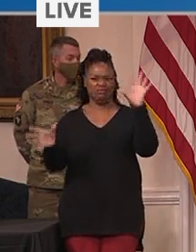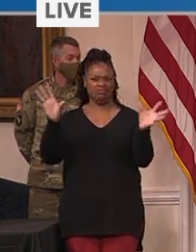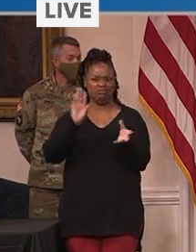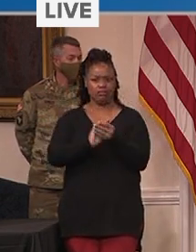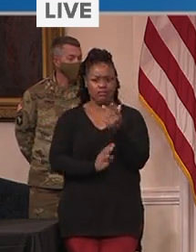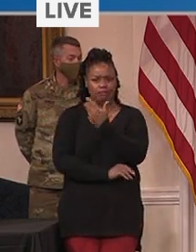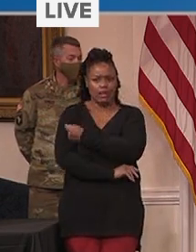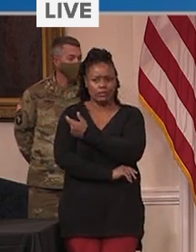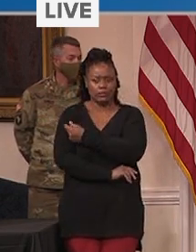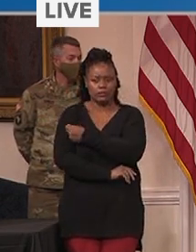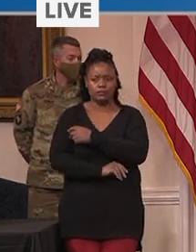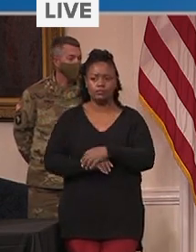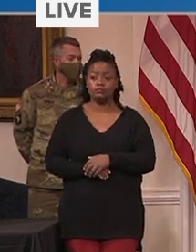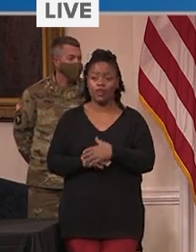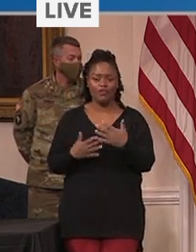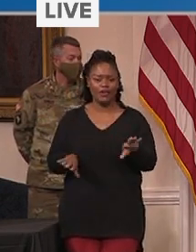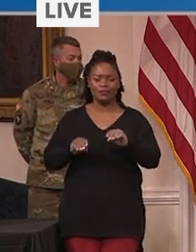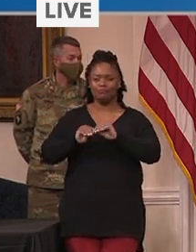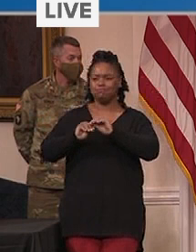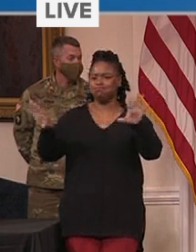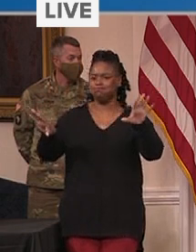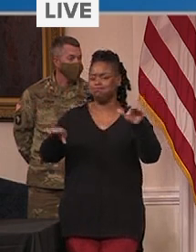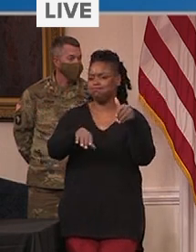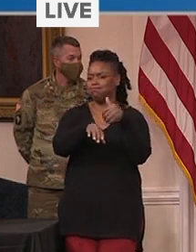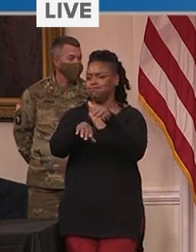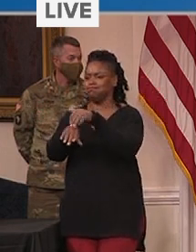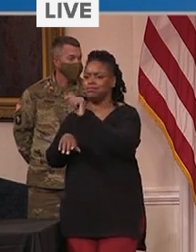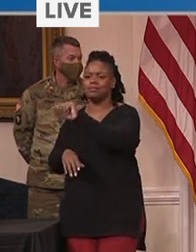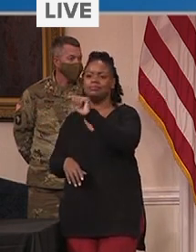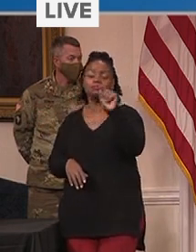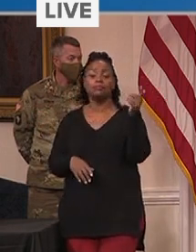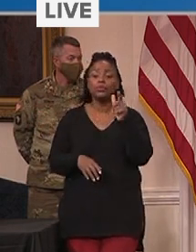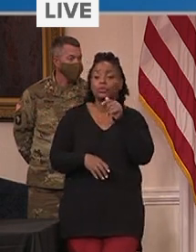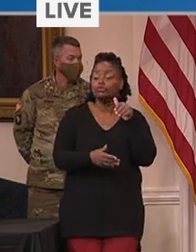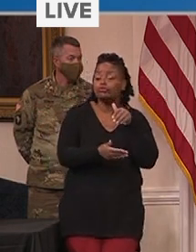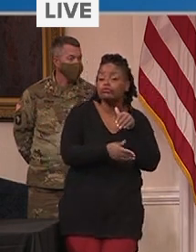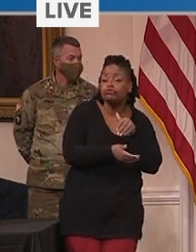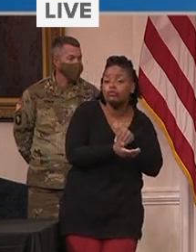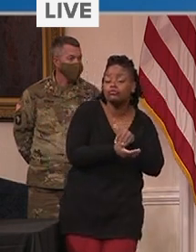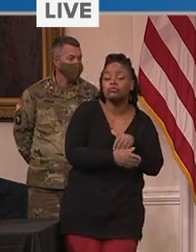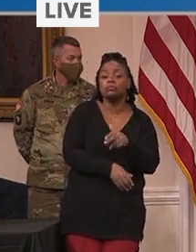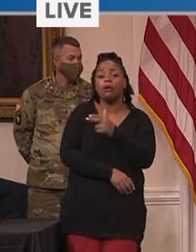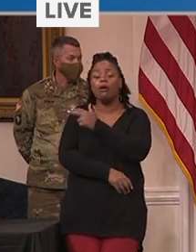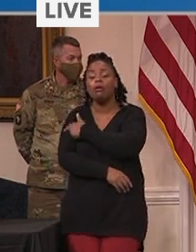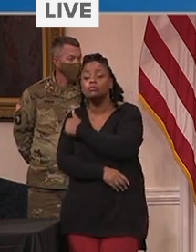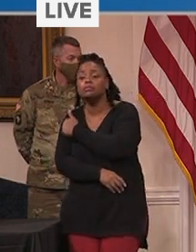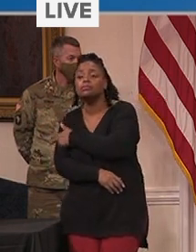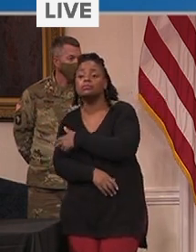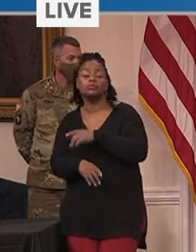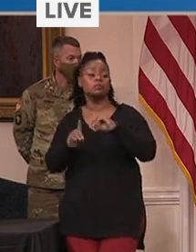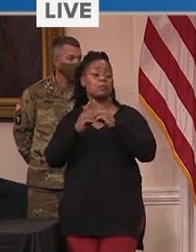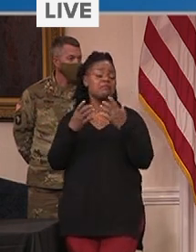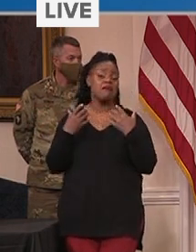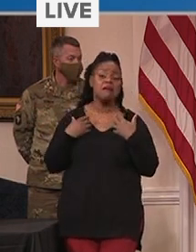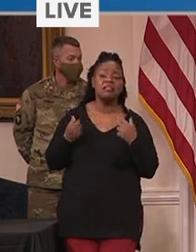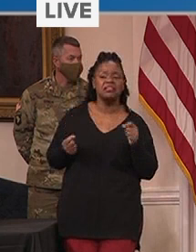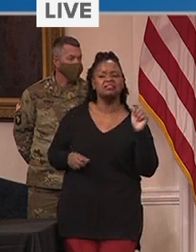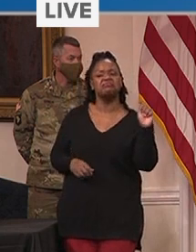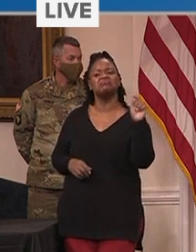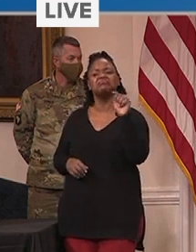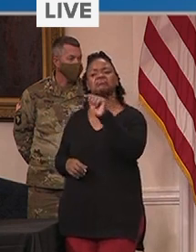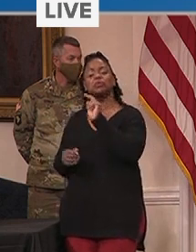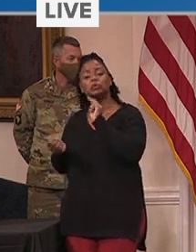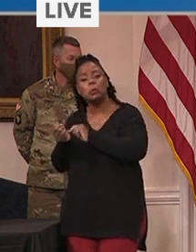directly into the hands of our frontline vaccinators at hospitals, nursing homes, and local health